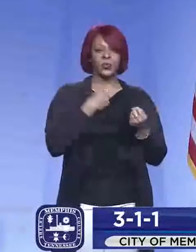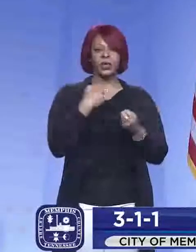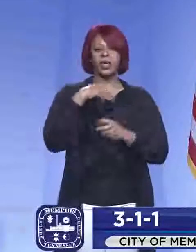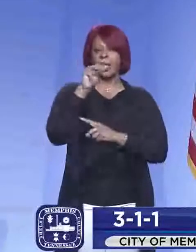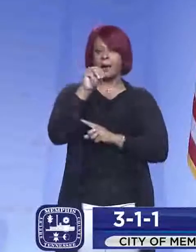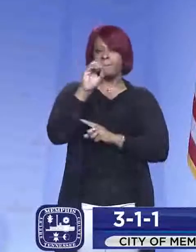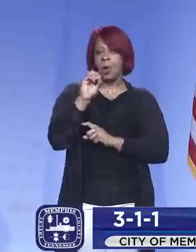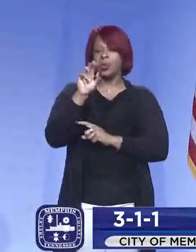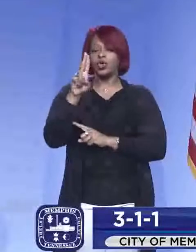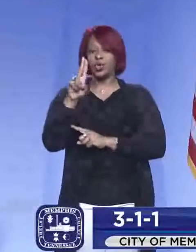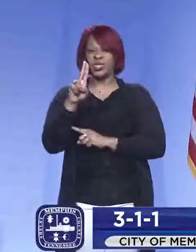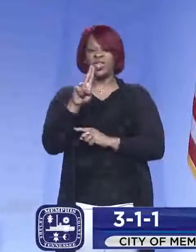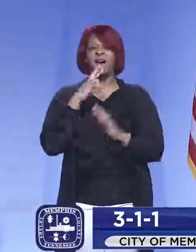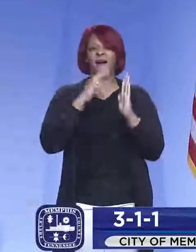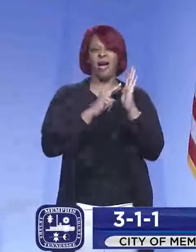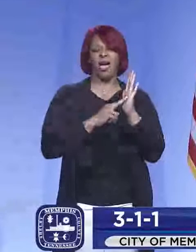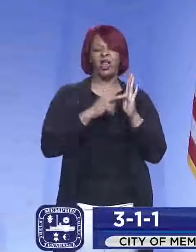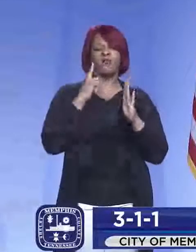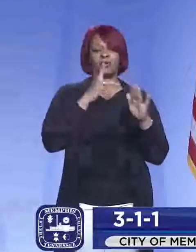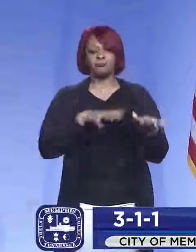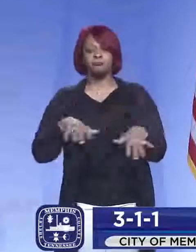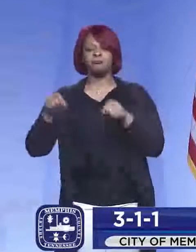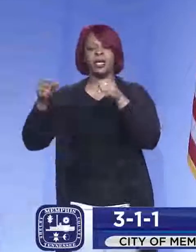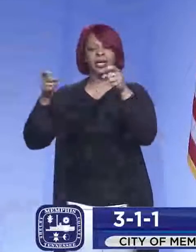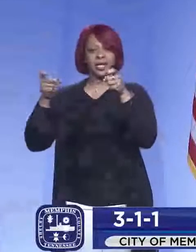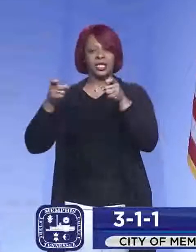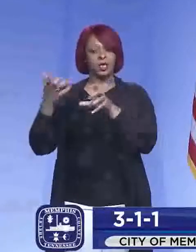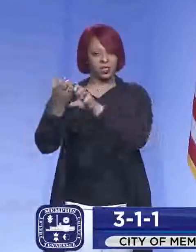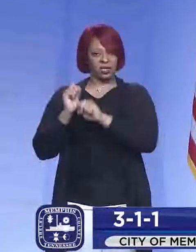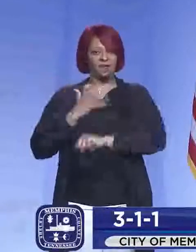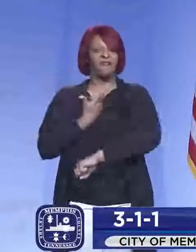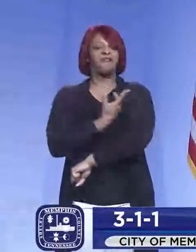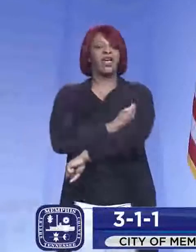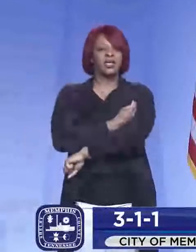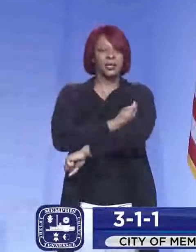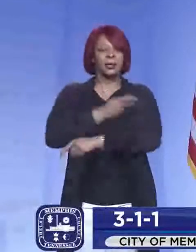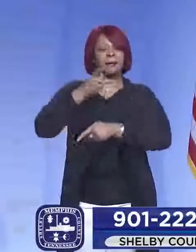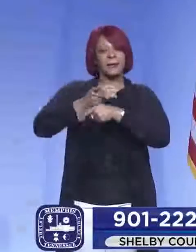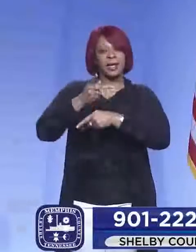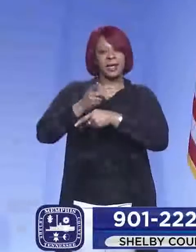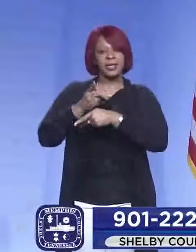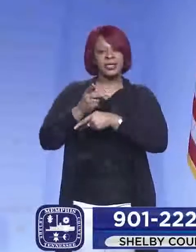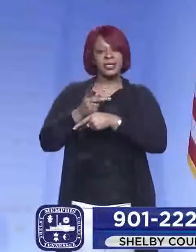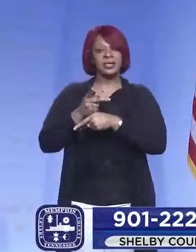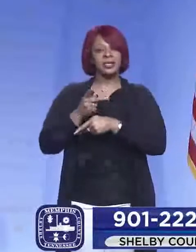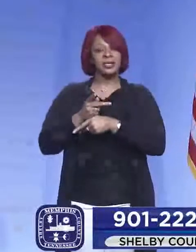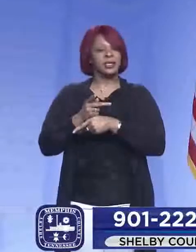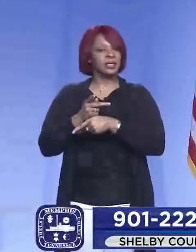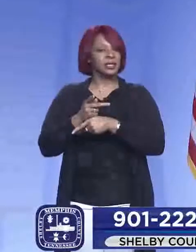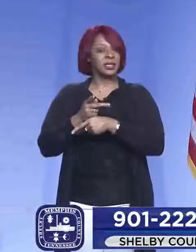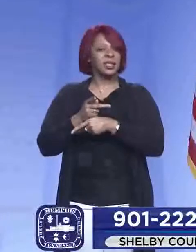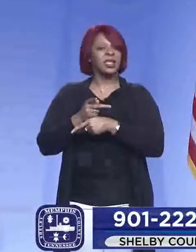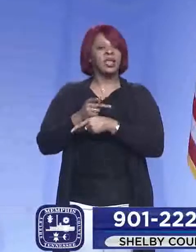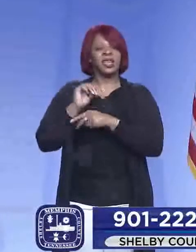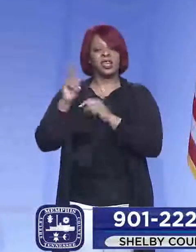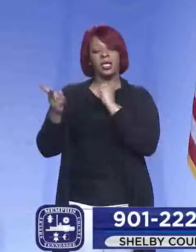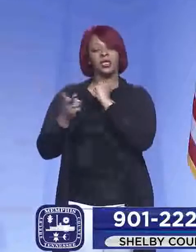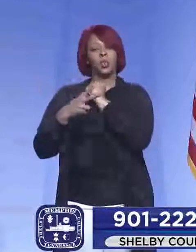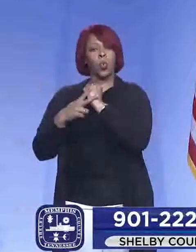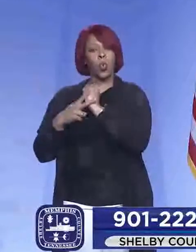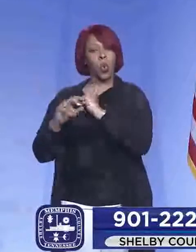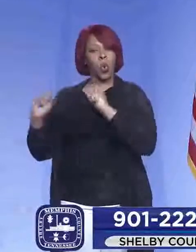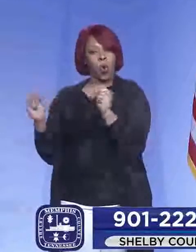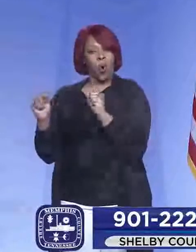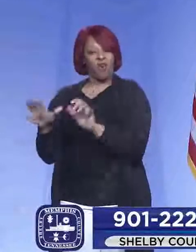MOUs with them for chain custody. Uh, they are the, they receive our vaccine and maintain the, uh, cold custody of the